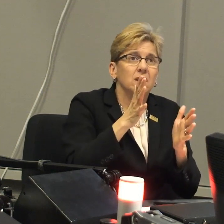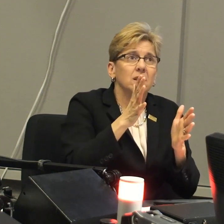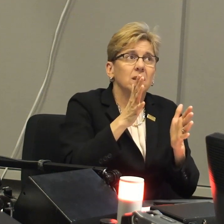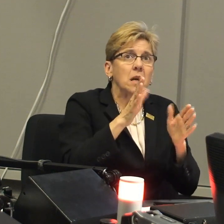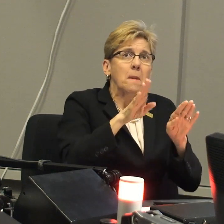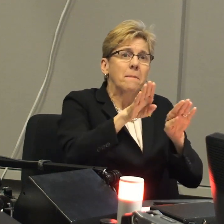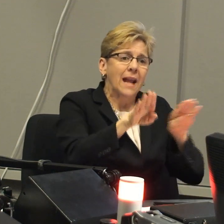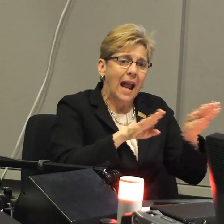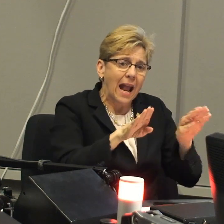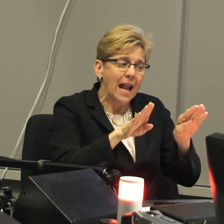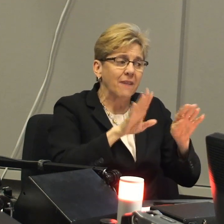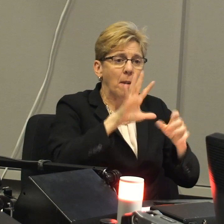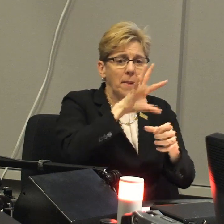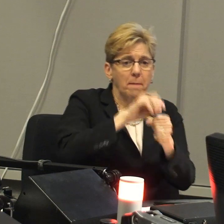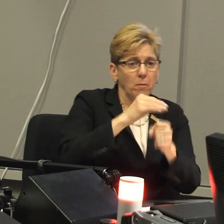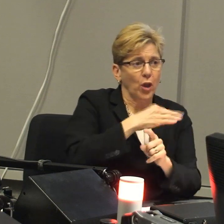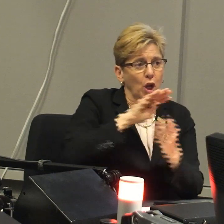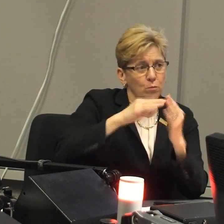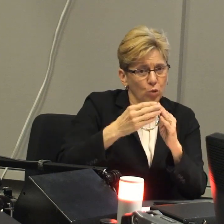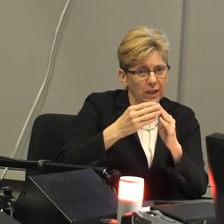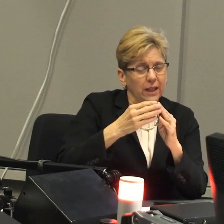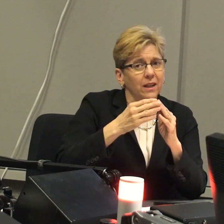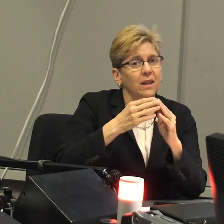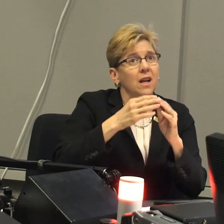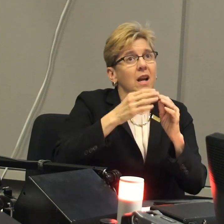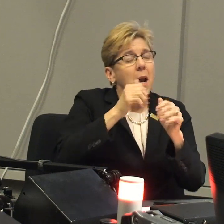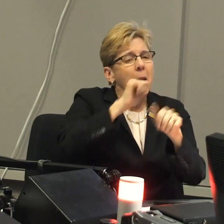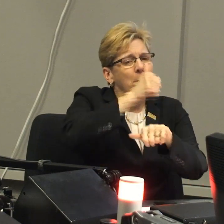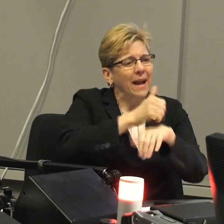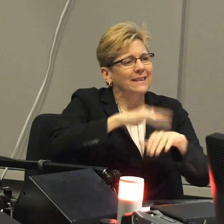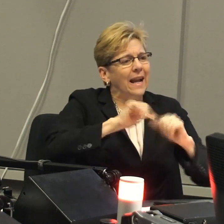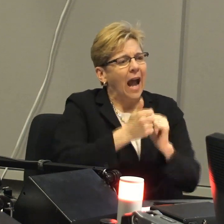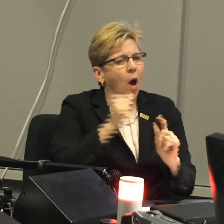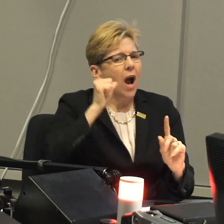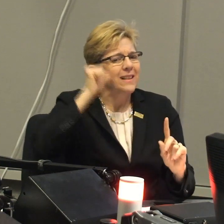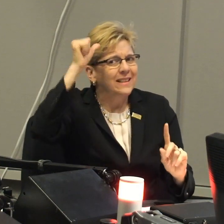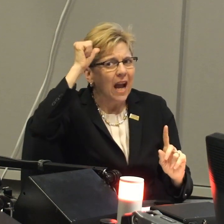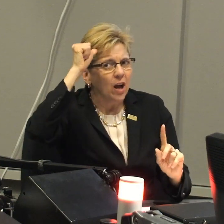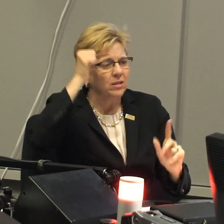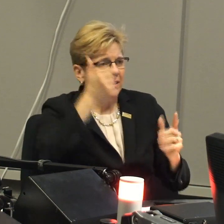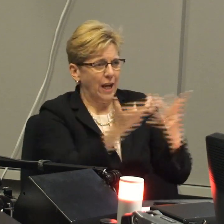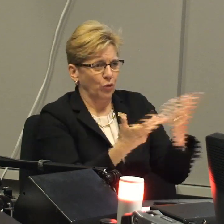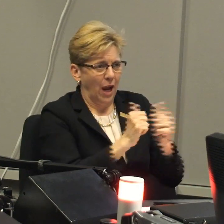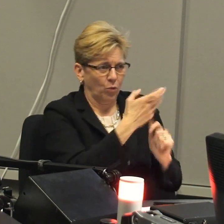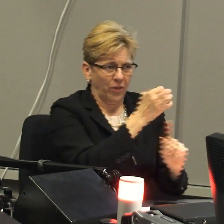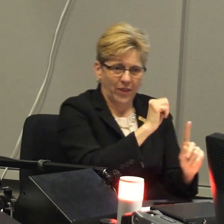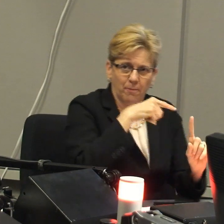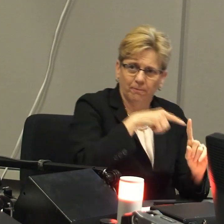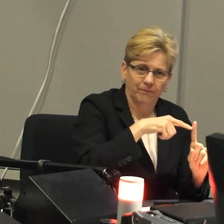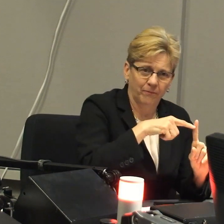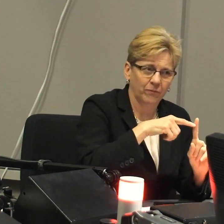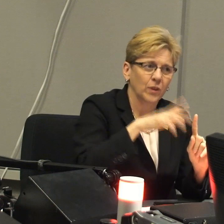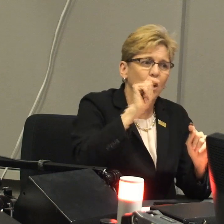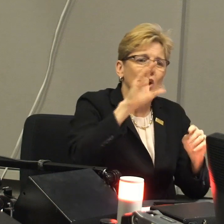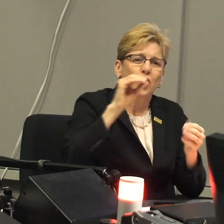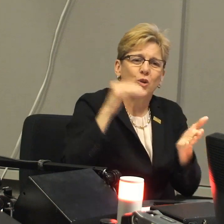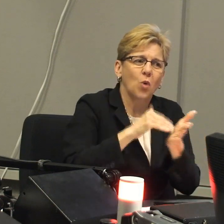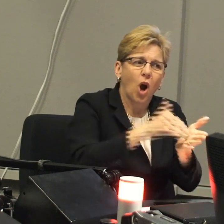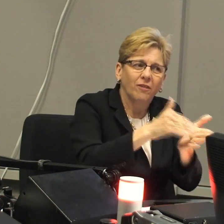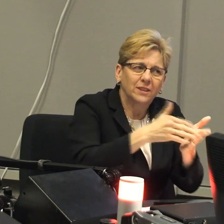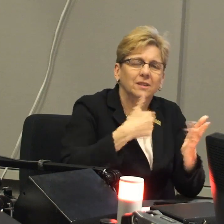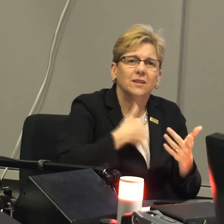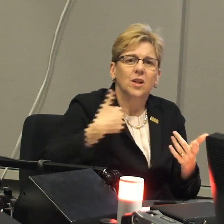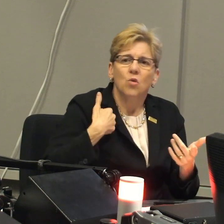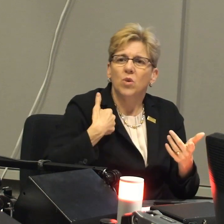they will behave within their community based on how the adults interact with them.